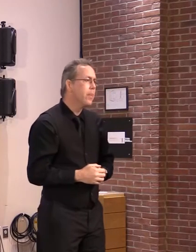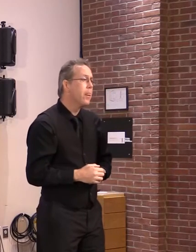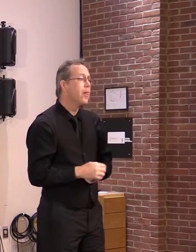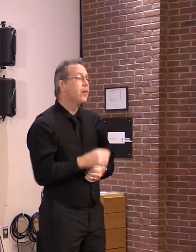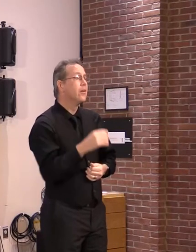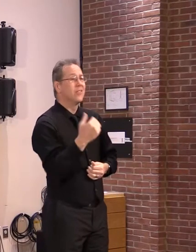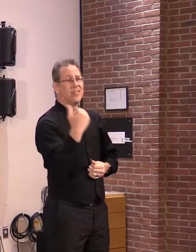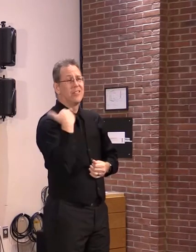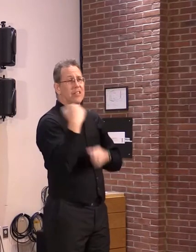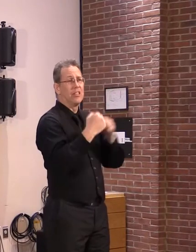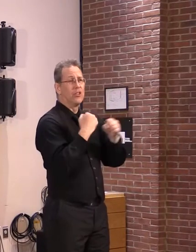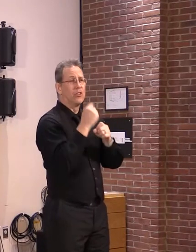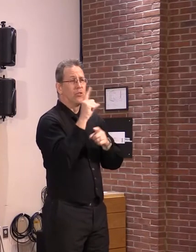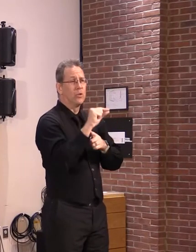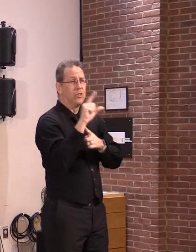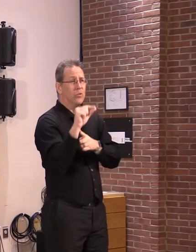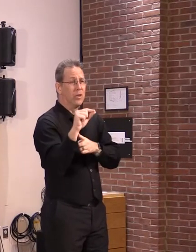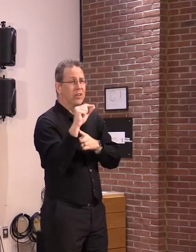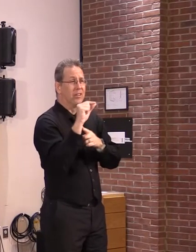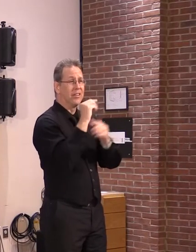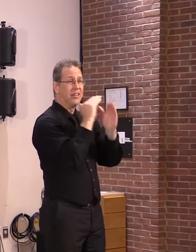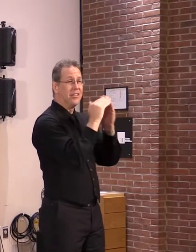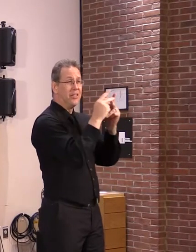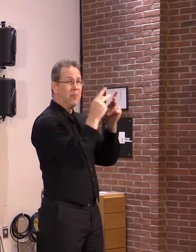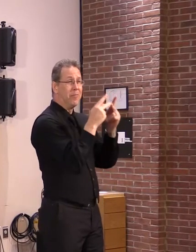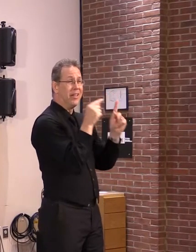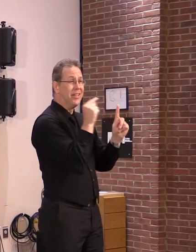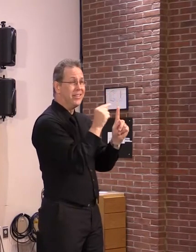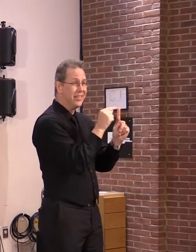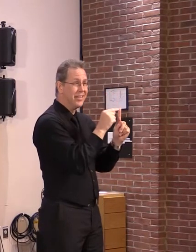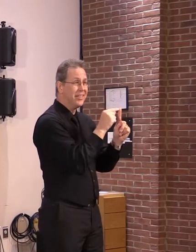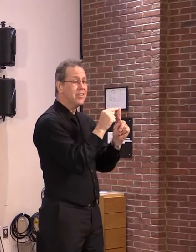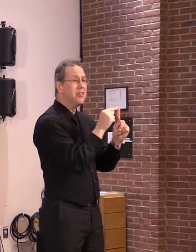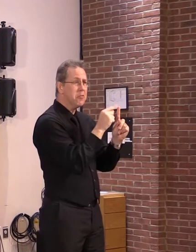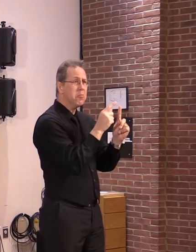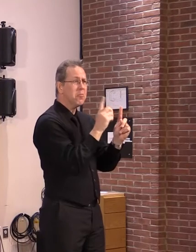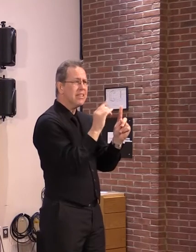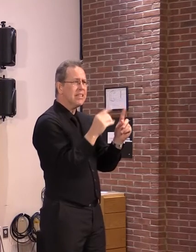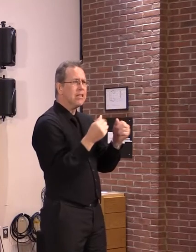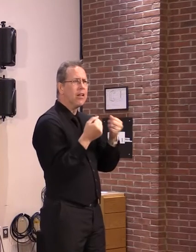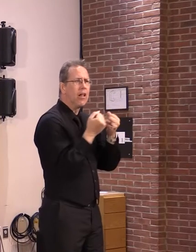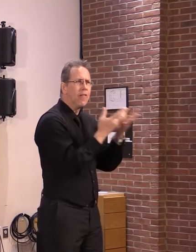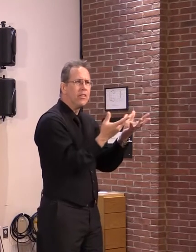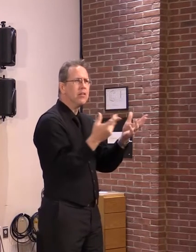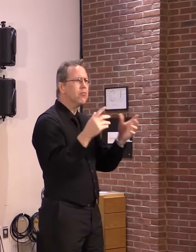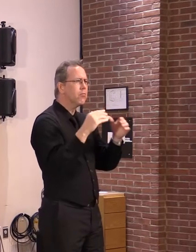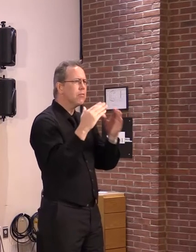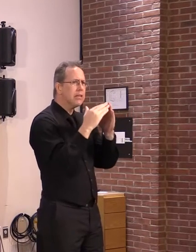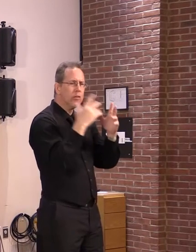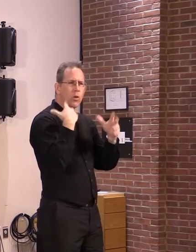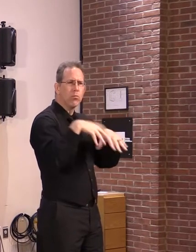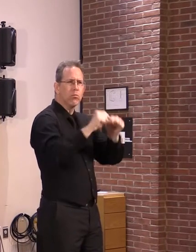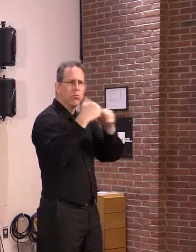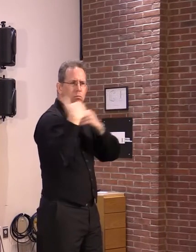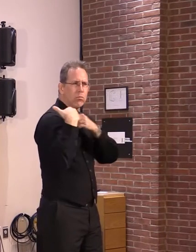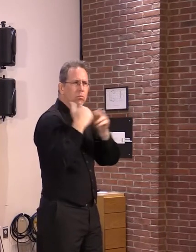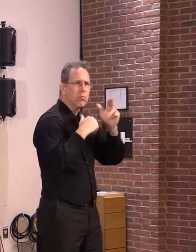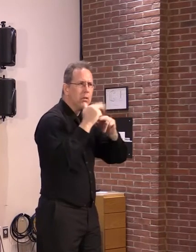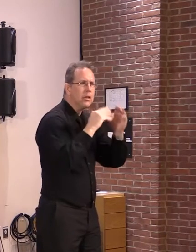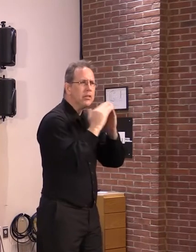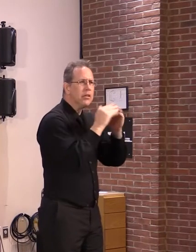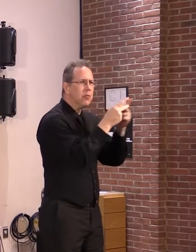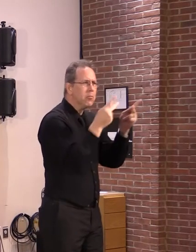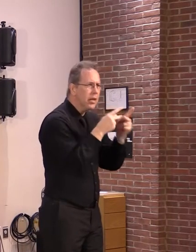once again delivered everything the city is responsible for in this public-private partnership.